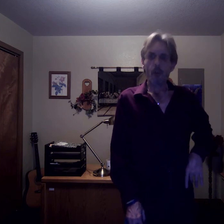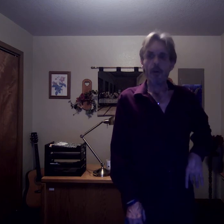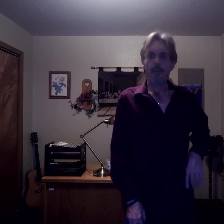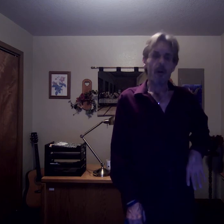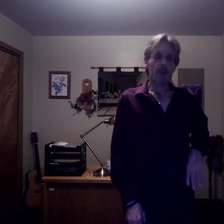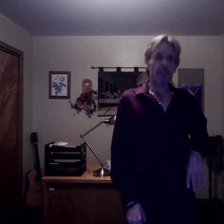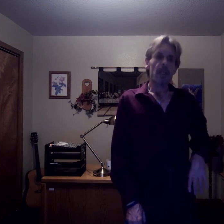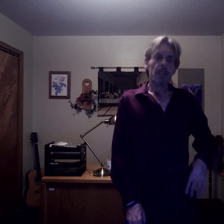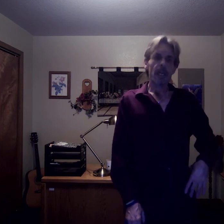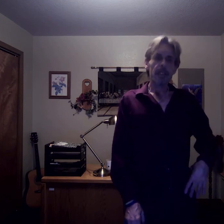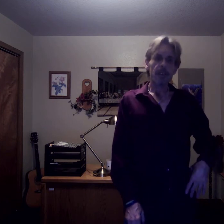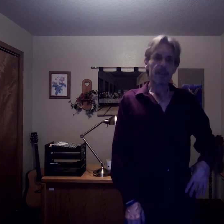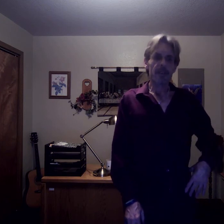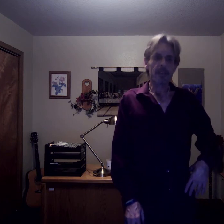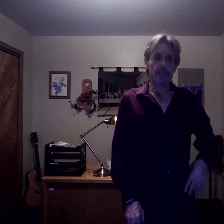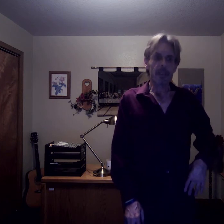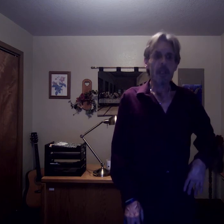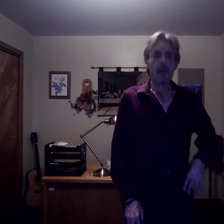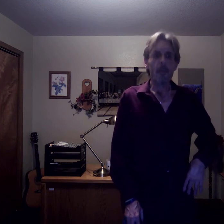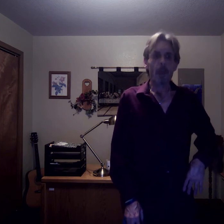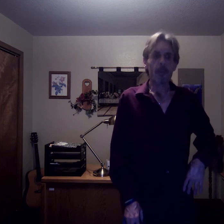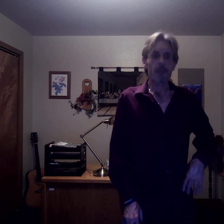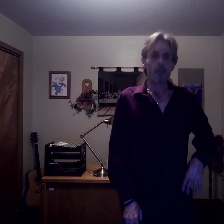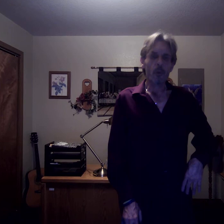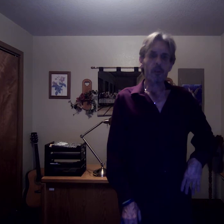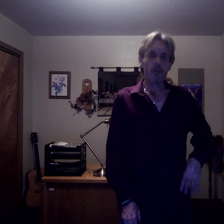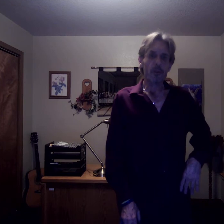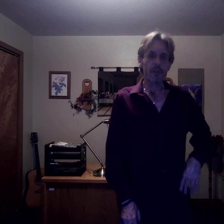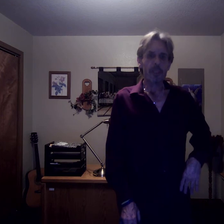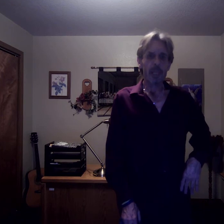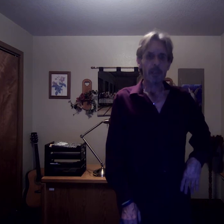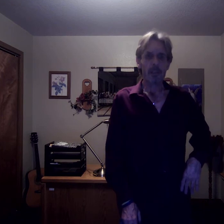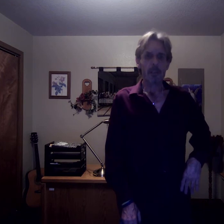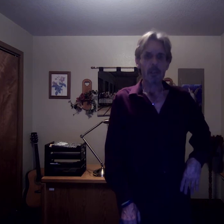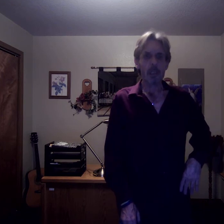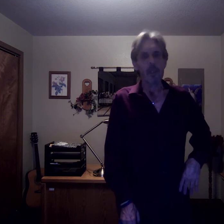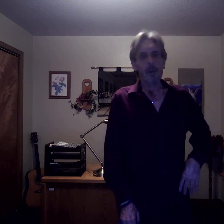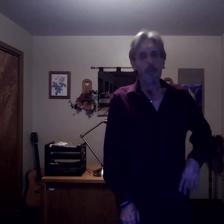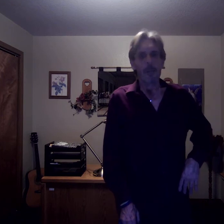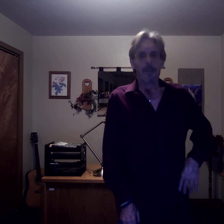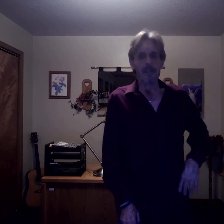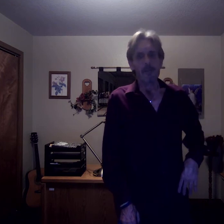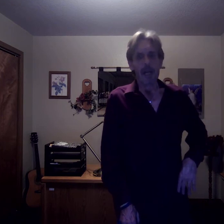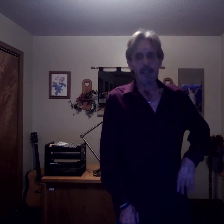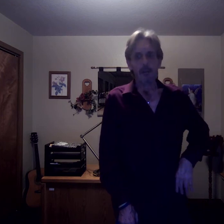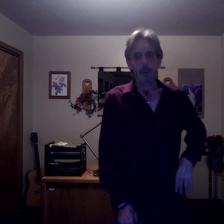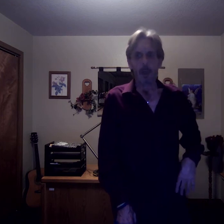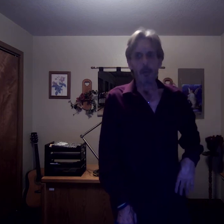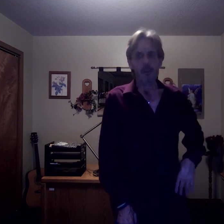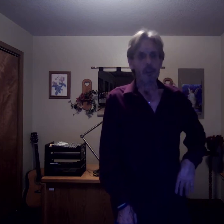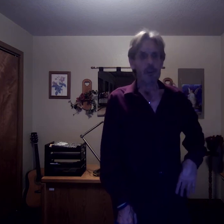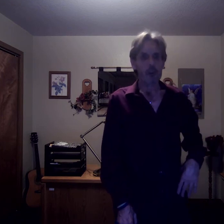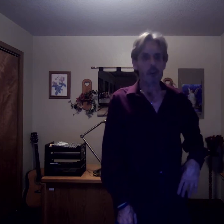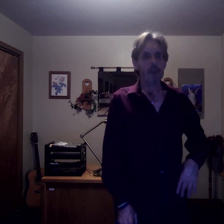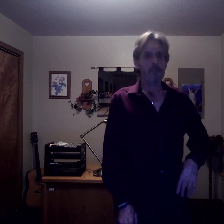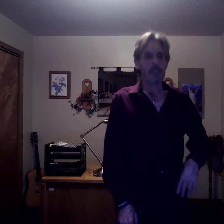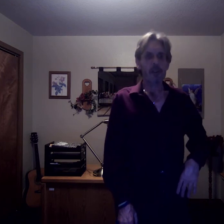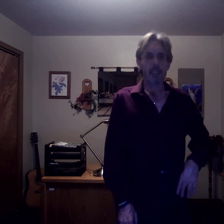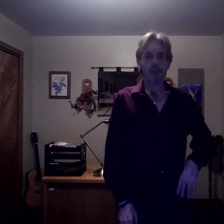,916 public school students in Canada. These findings were published in a journal of educational